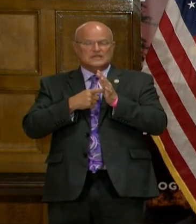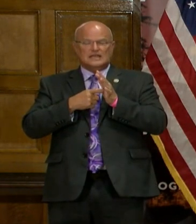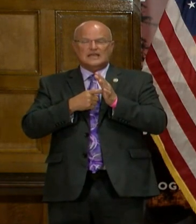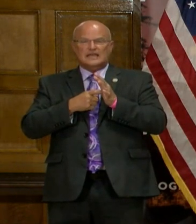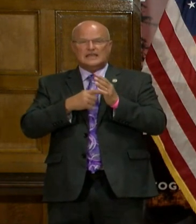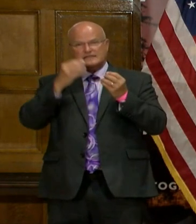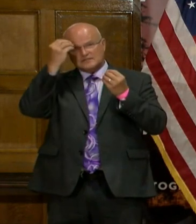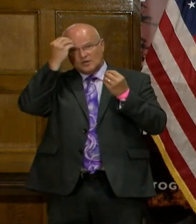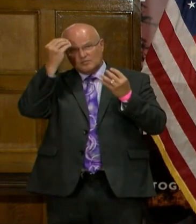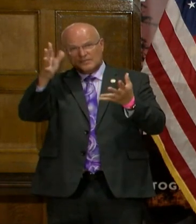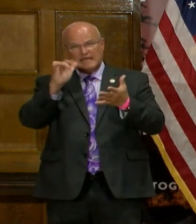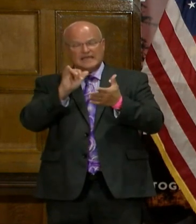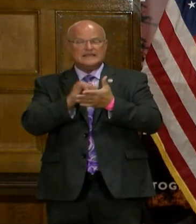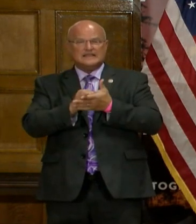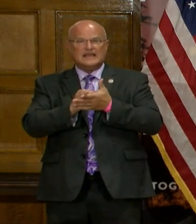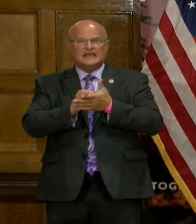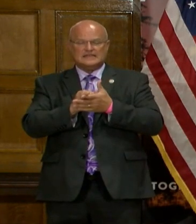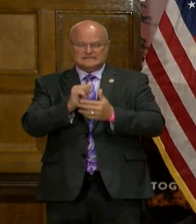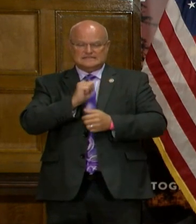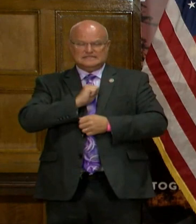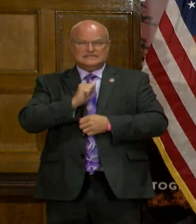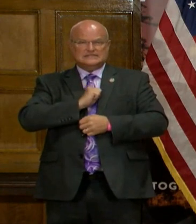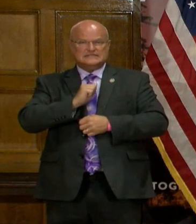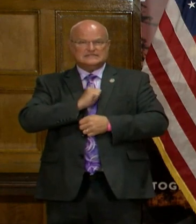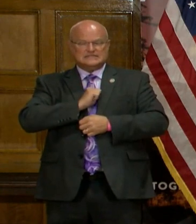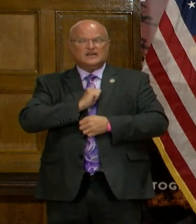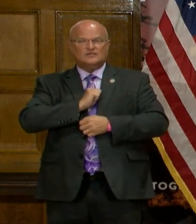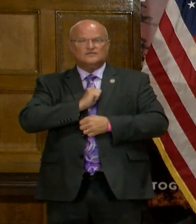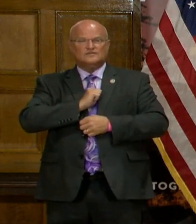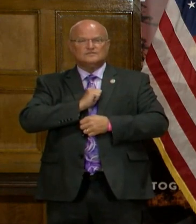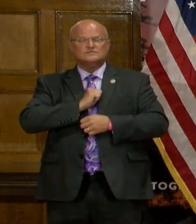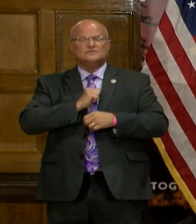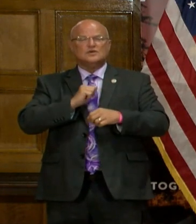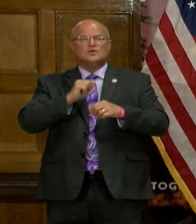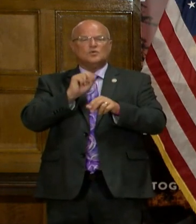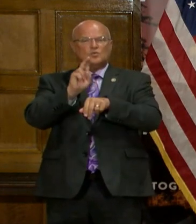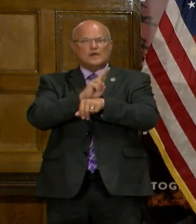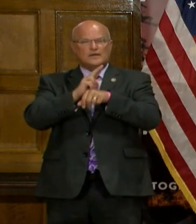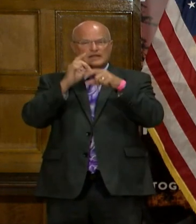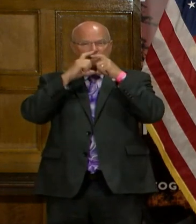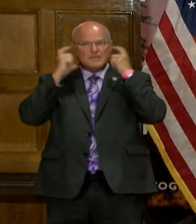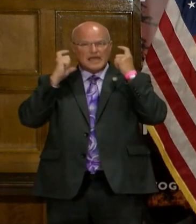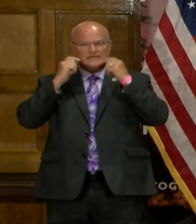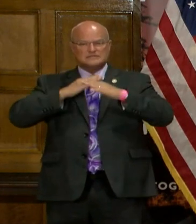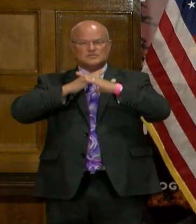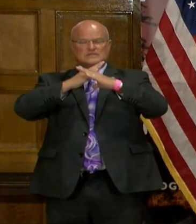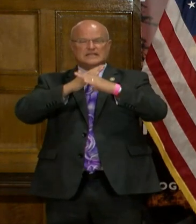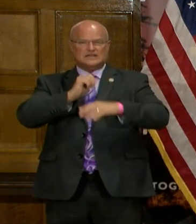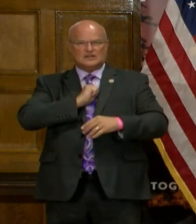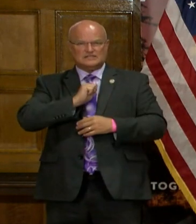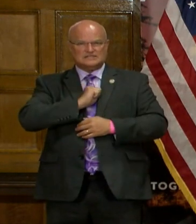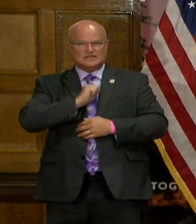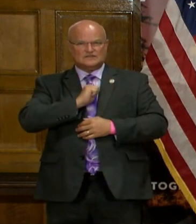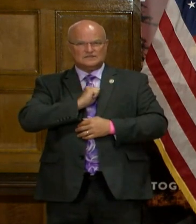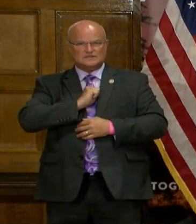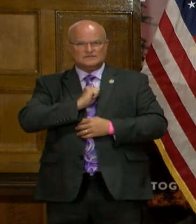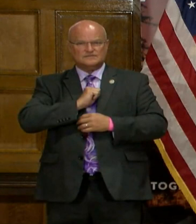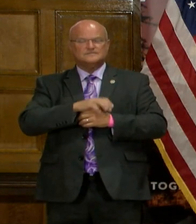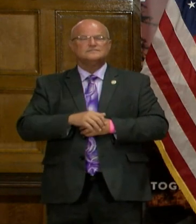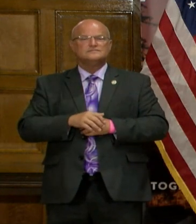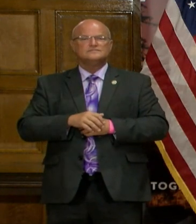disciplined, self-disciplined, self-restraint in terms of wearing a mask and protecting ourselves. Next question.